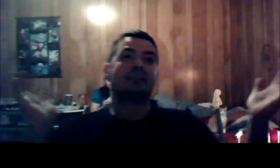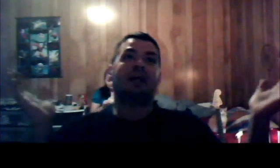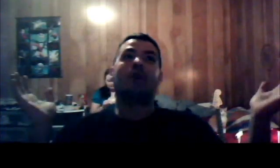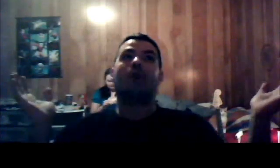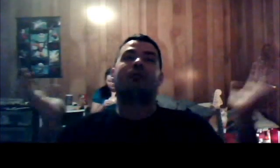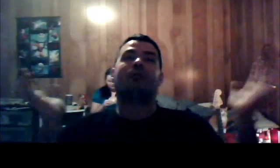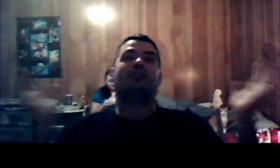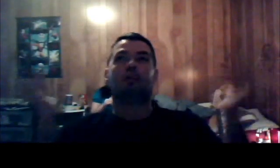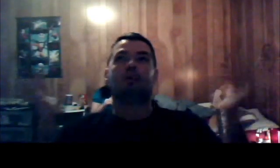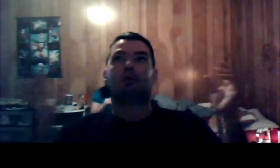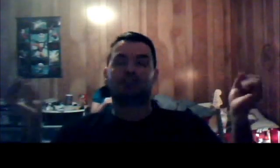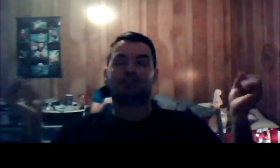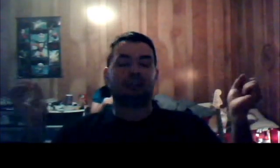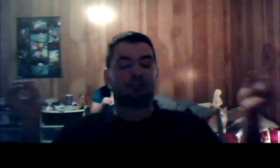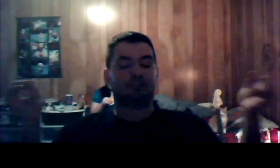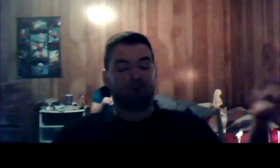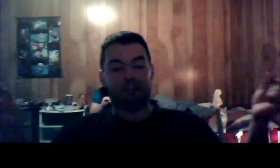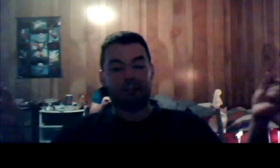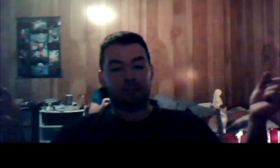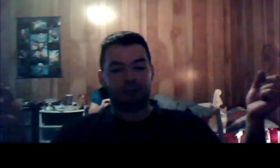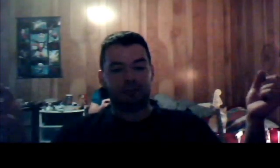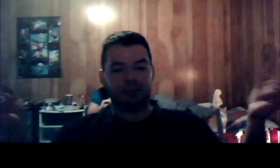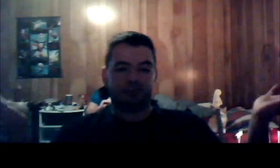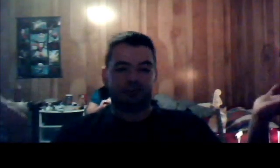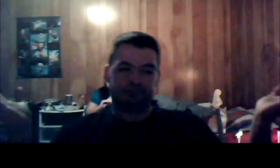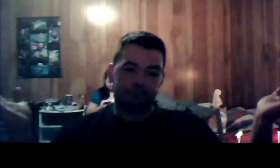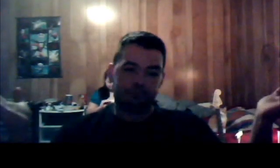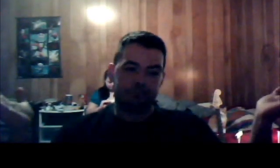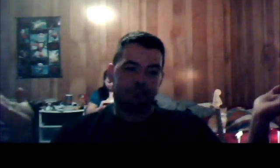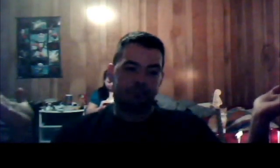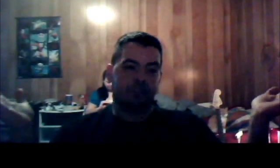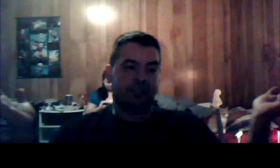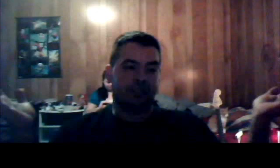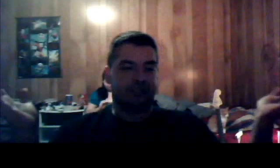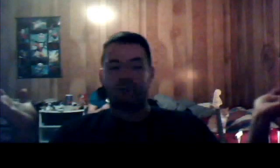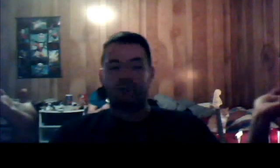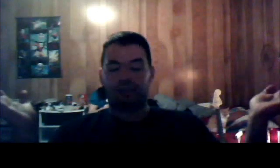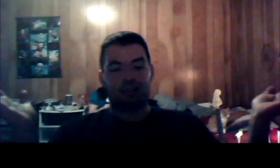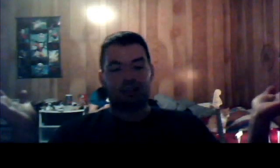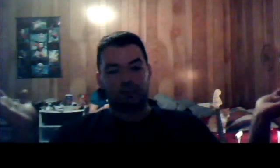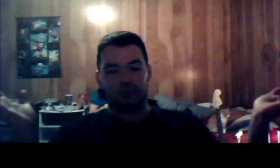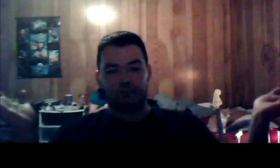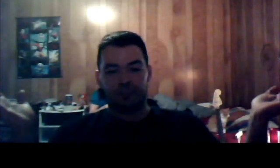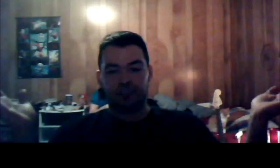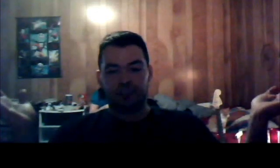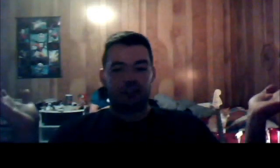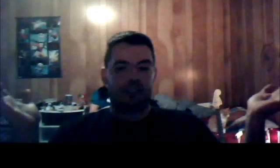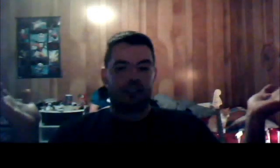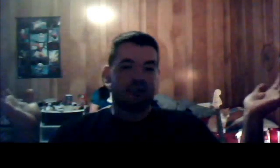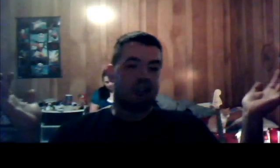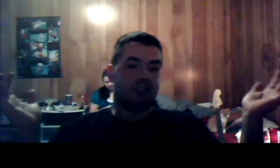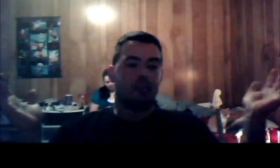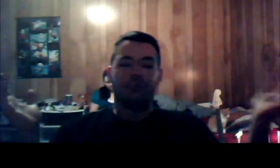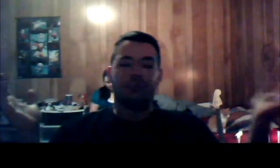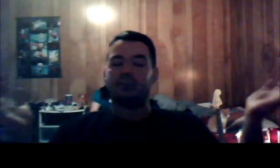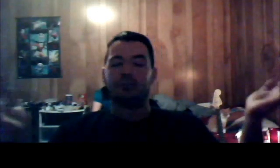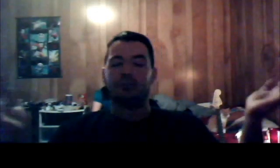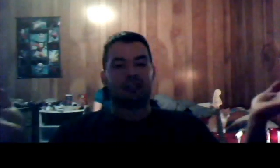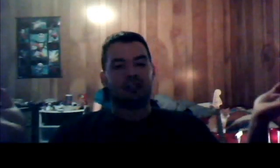not one of Denzel Washington's greatest movies. It's not Philadelphia. It's not A Midsummer Night